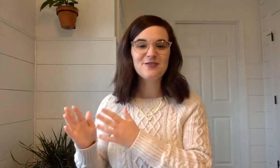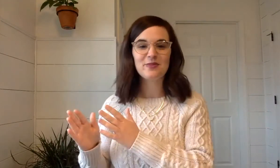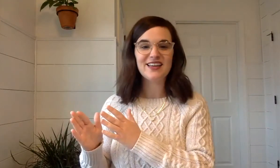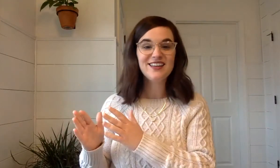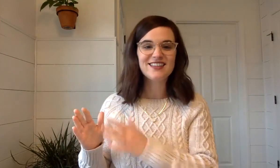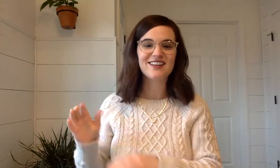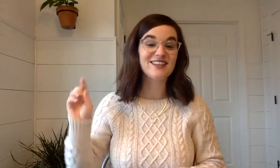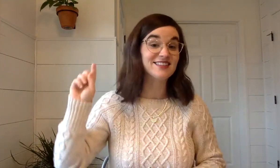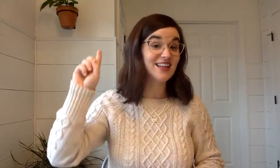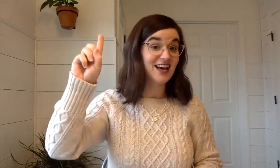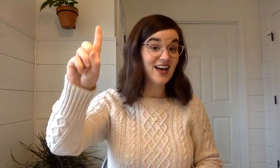for beginning sounds. That's the...